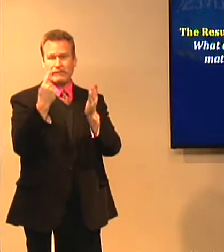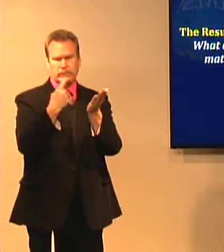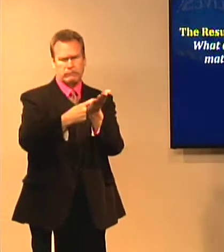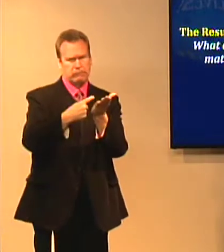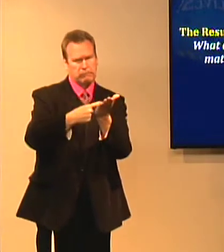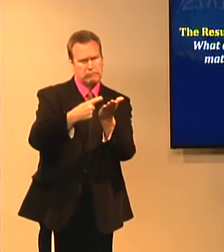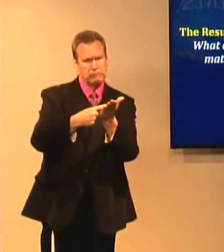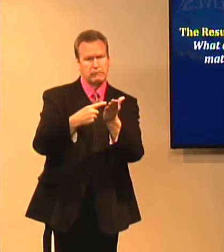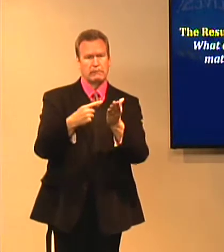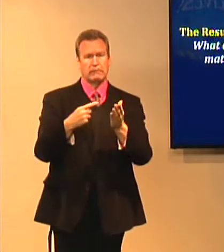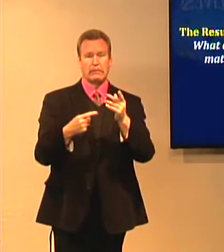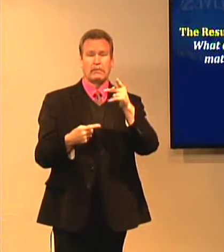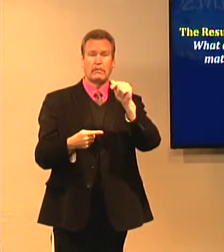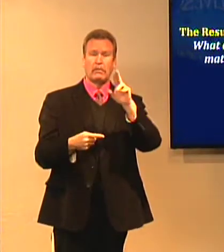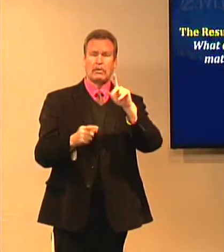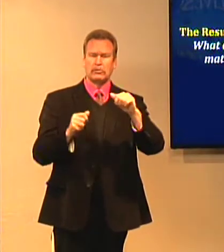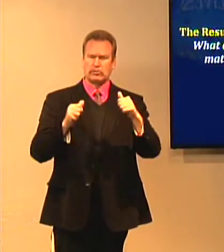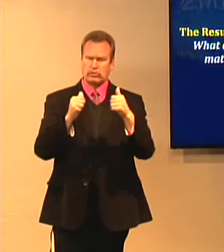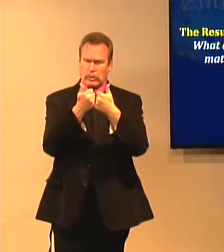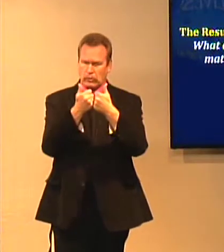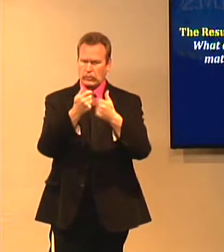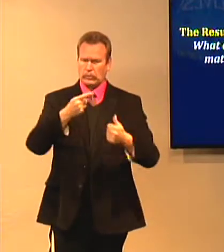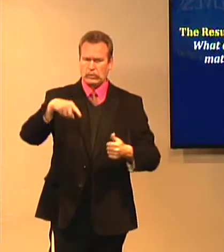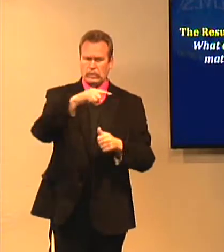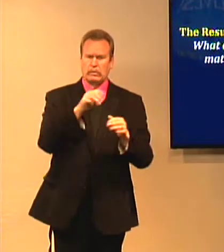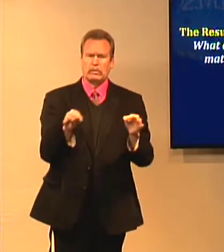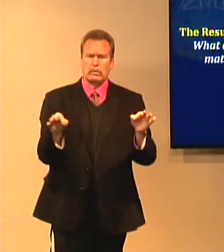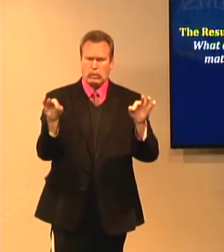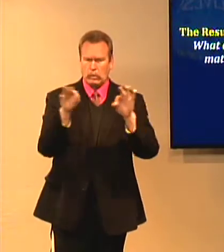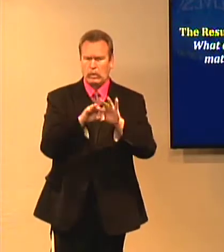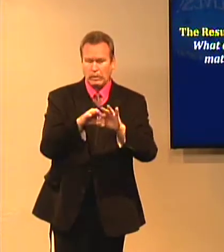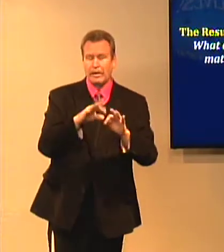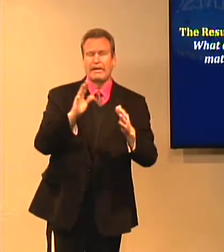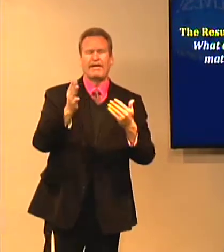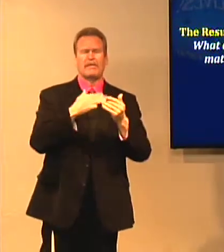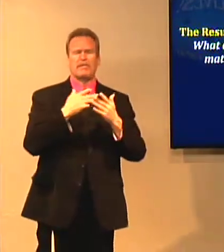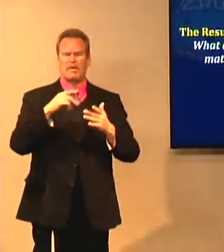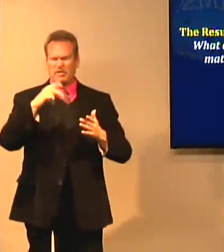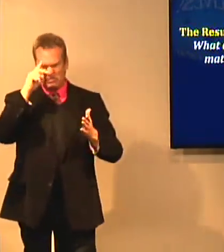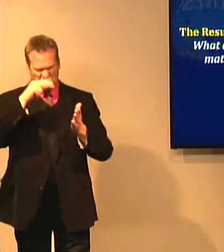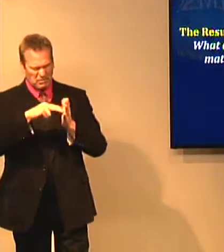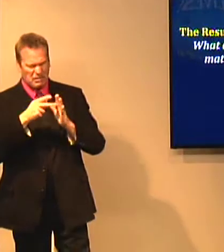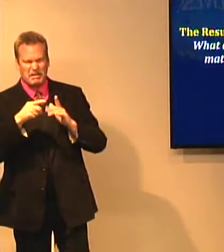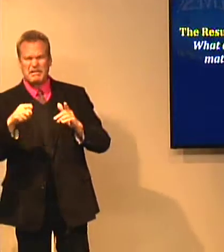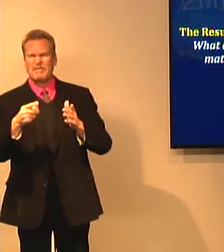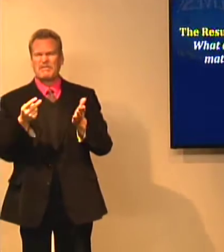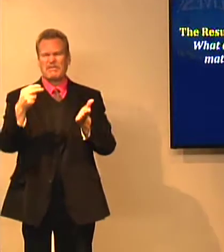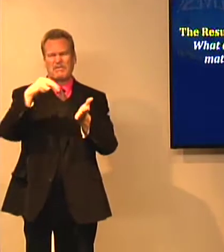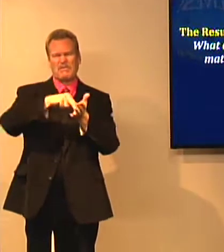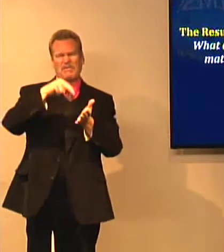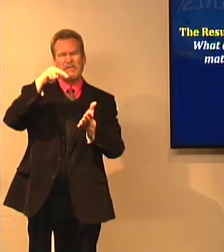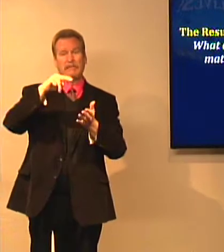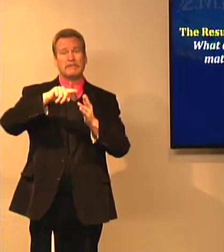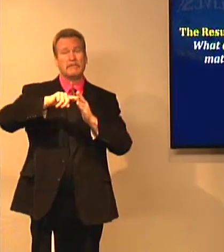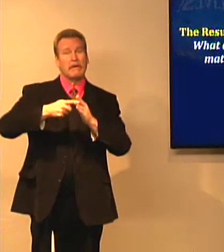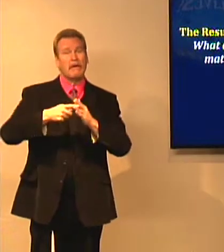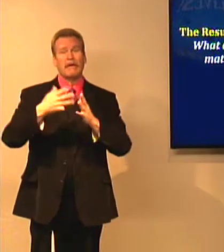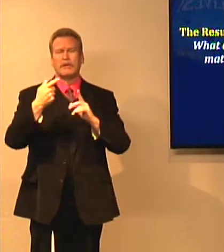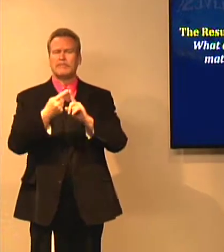This paragraph is where Paul is making a challenge to us. And he is telling us it is so critical that we believe